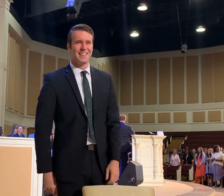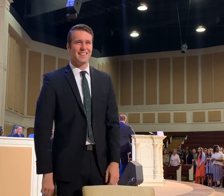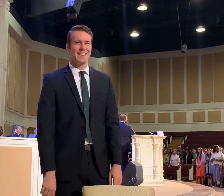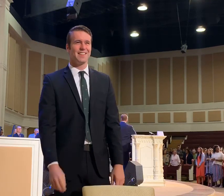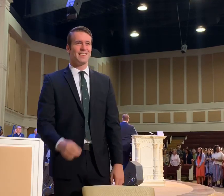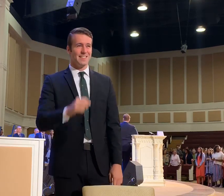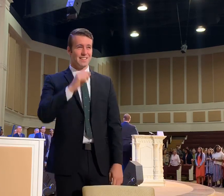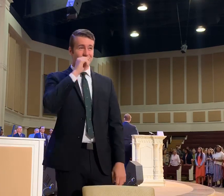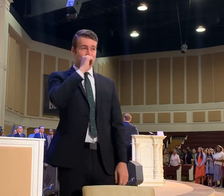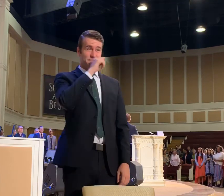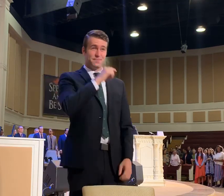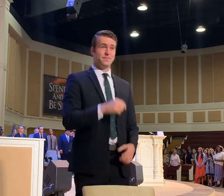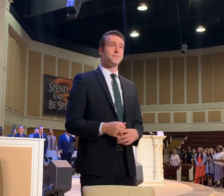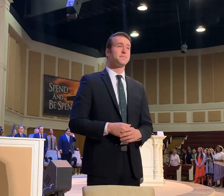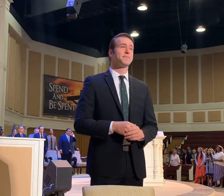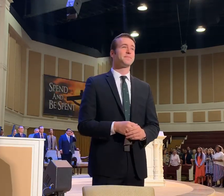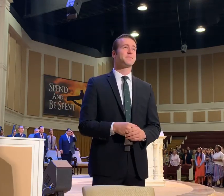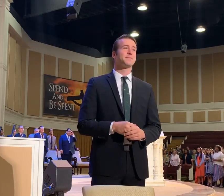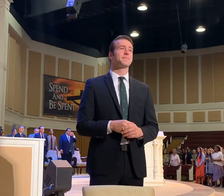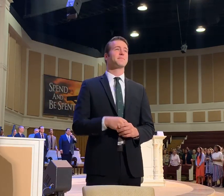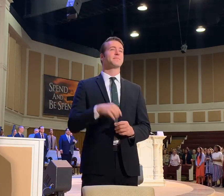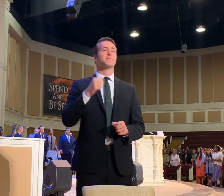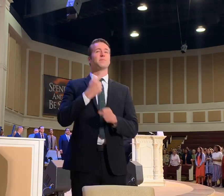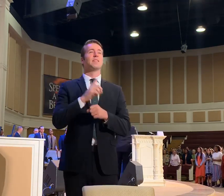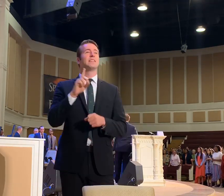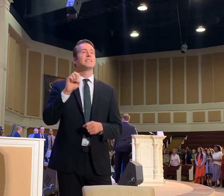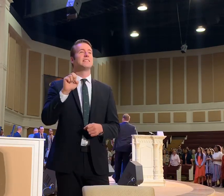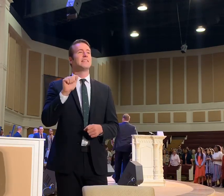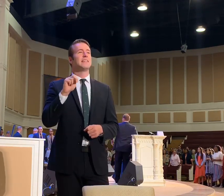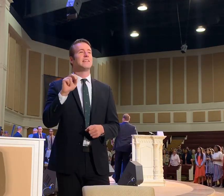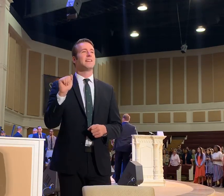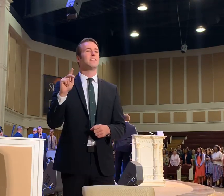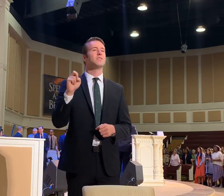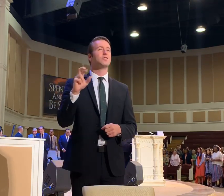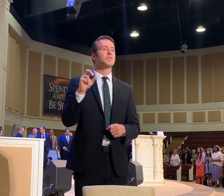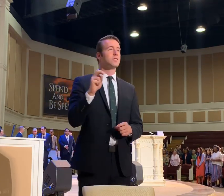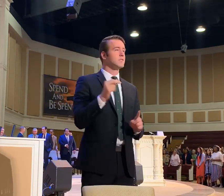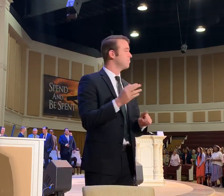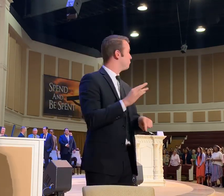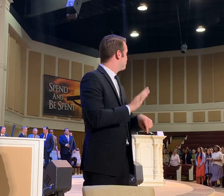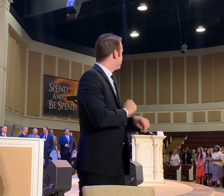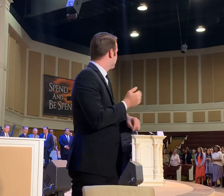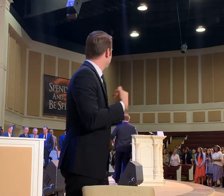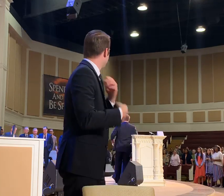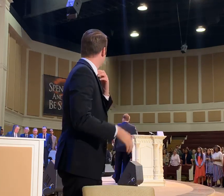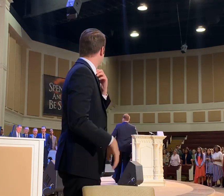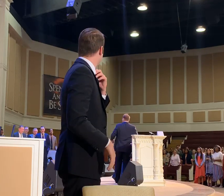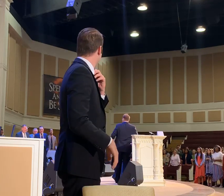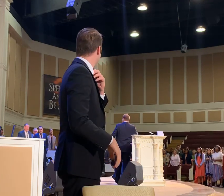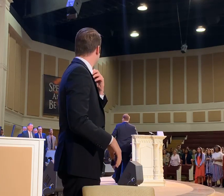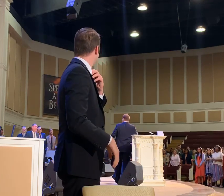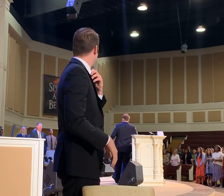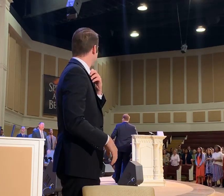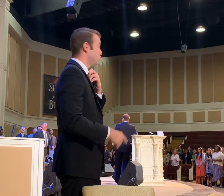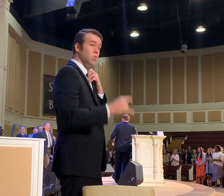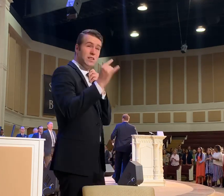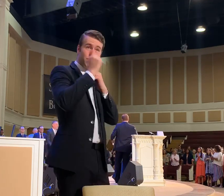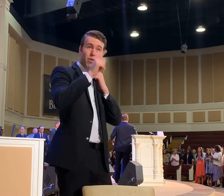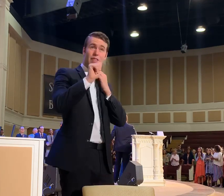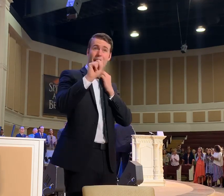Amen. Amen. Brother Dean Anderson, step out here. Amen. How many love will they Anderson?